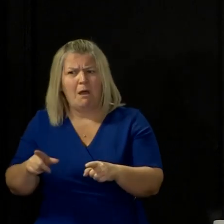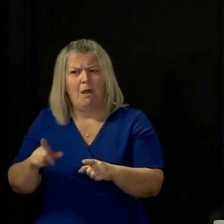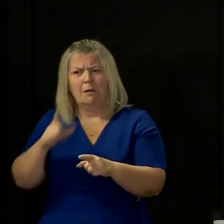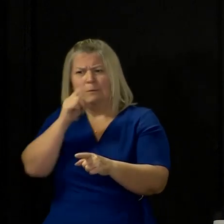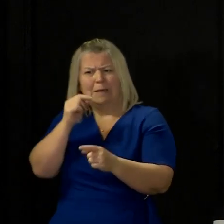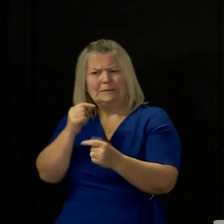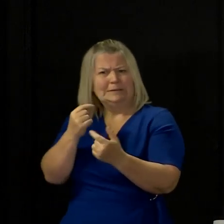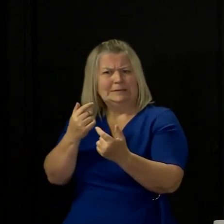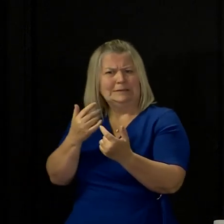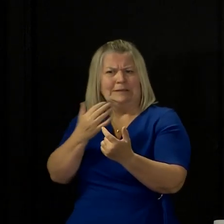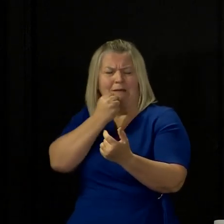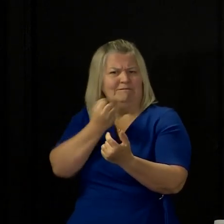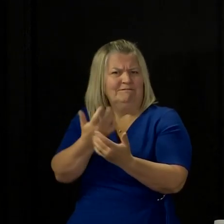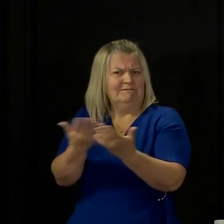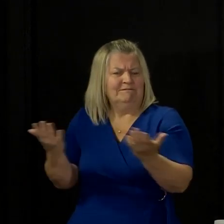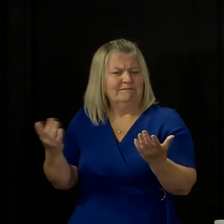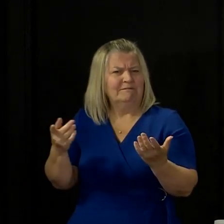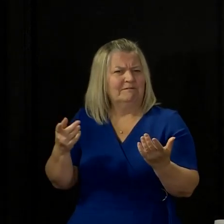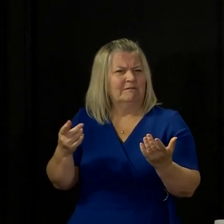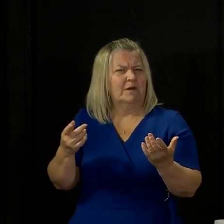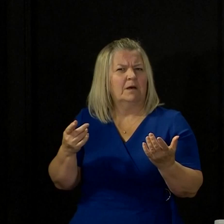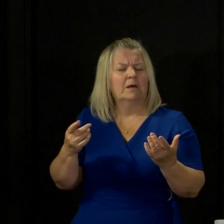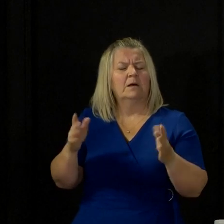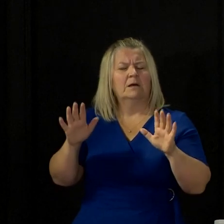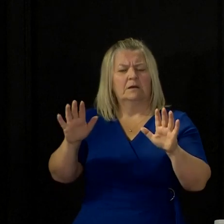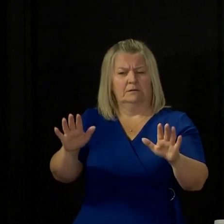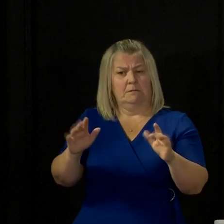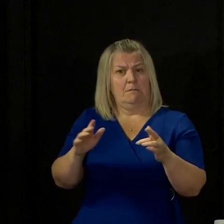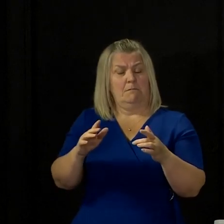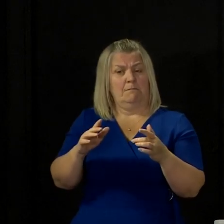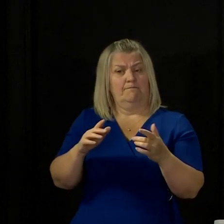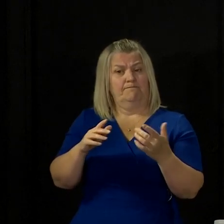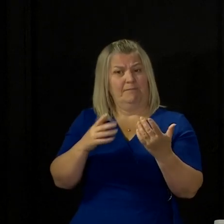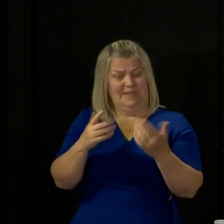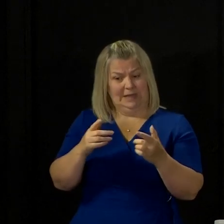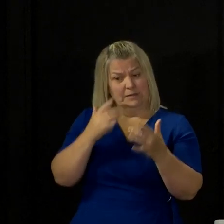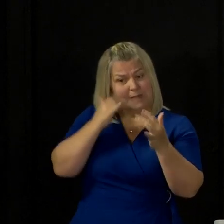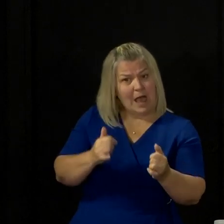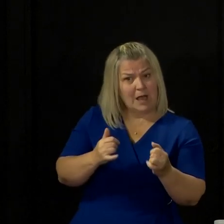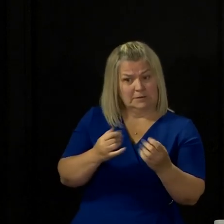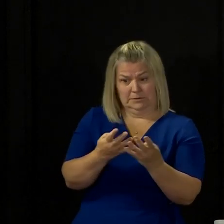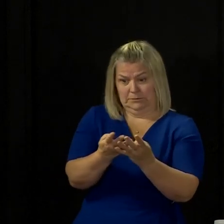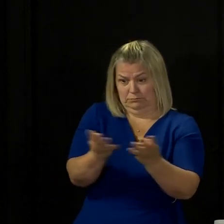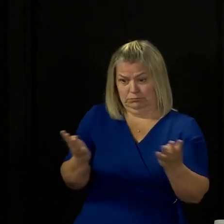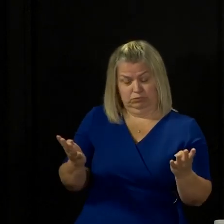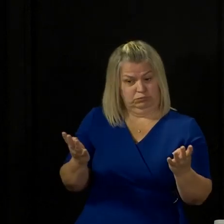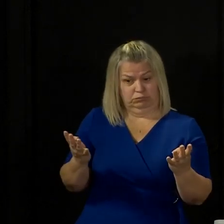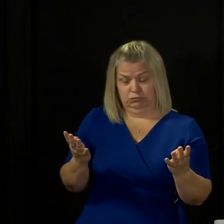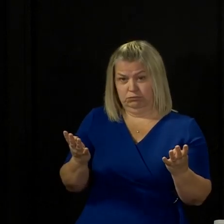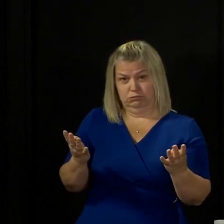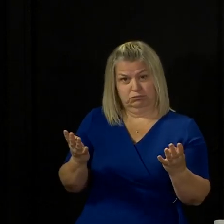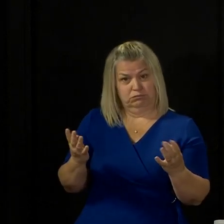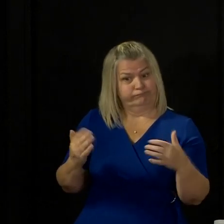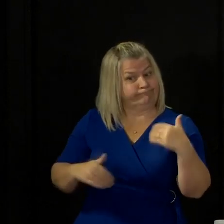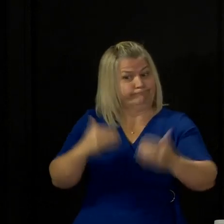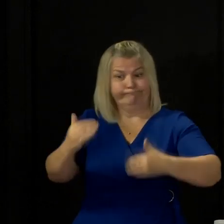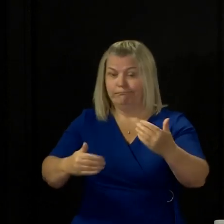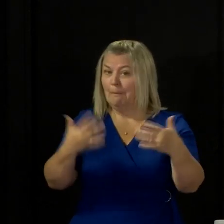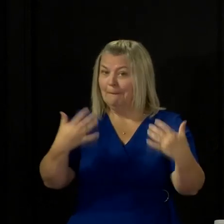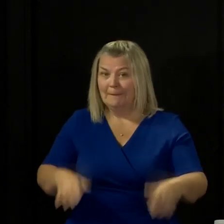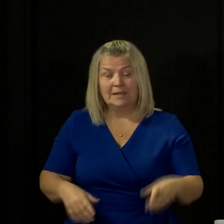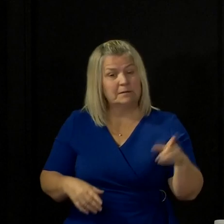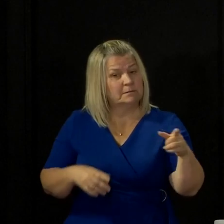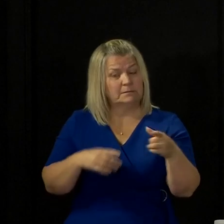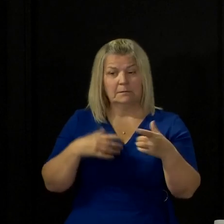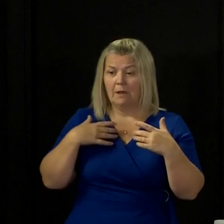on testing. No, all of these programmes of testing are underway. The Health Secretary's spoken more about that in recent days.